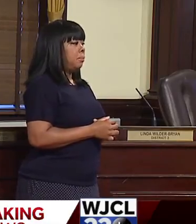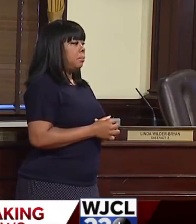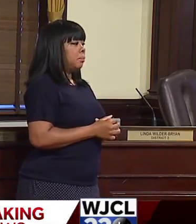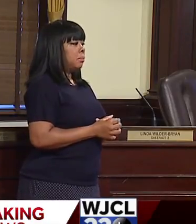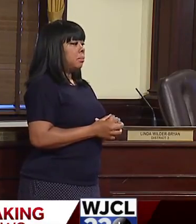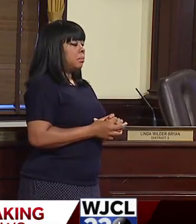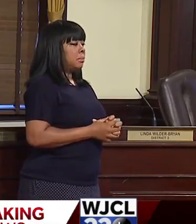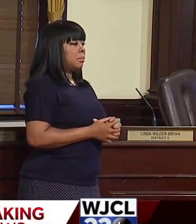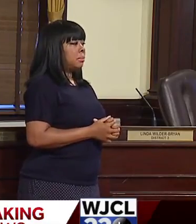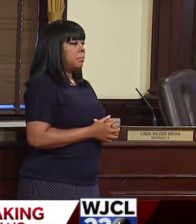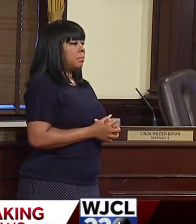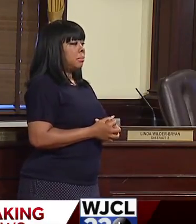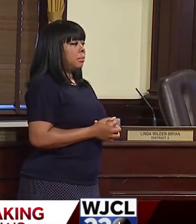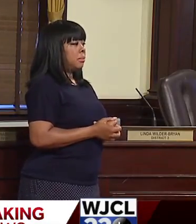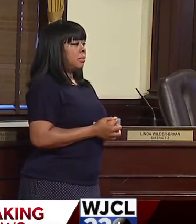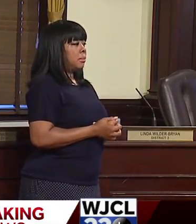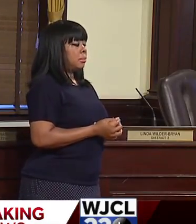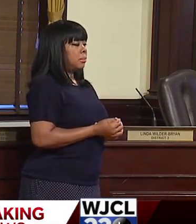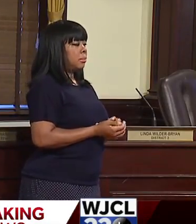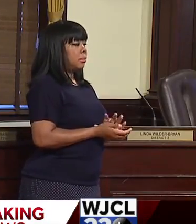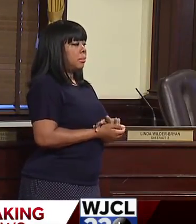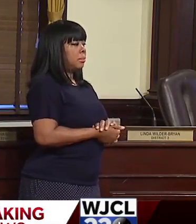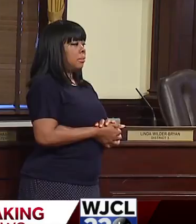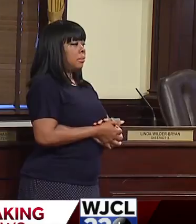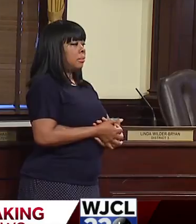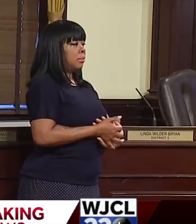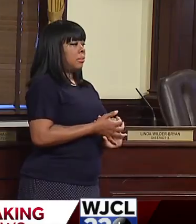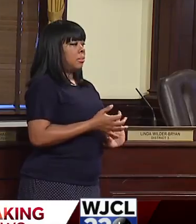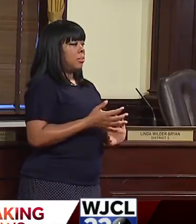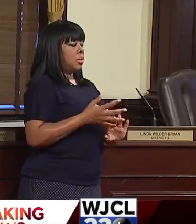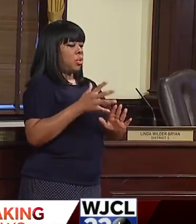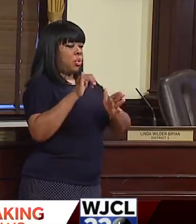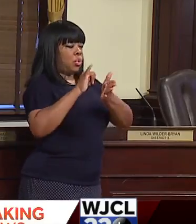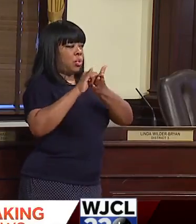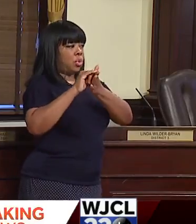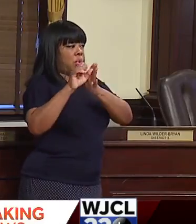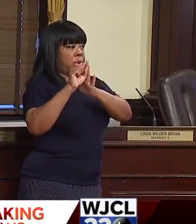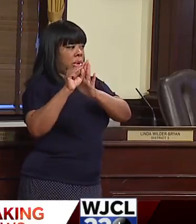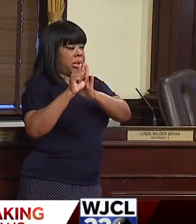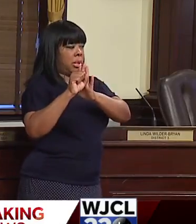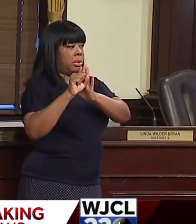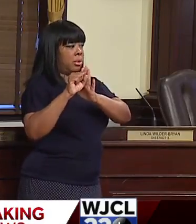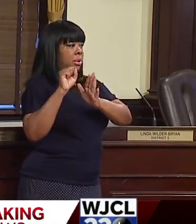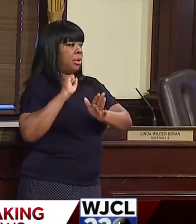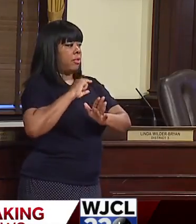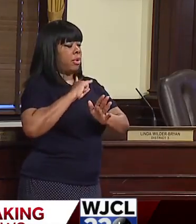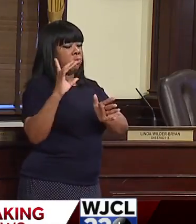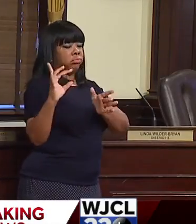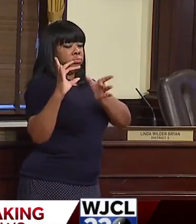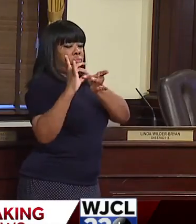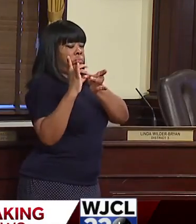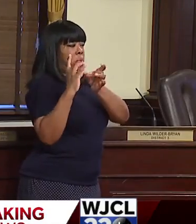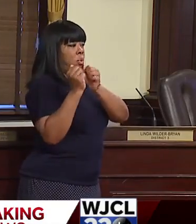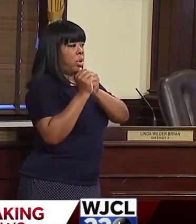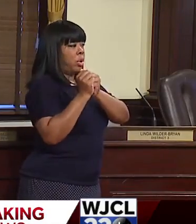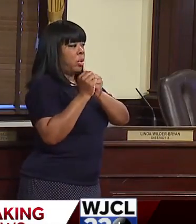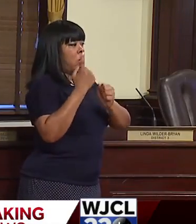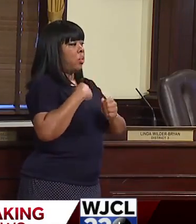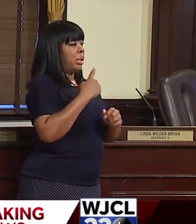Thanks to the city's partnership with New York State, we were able to test